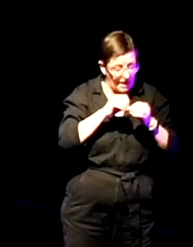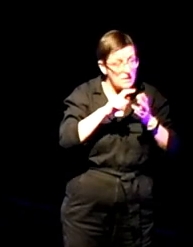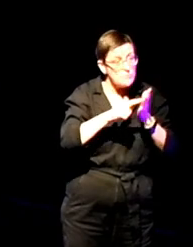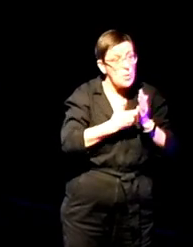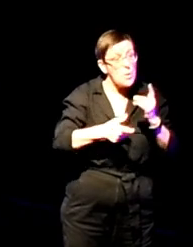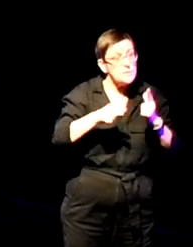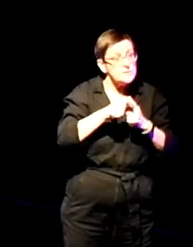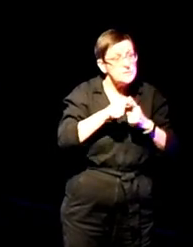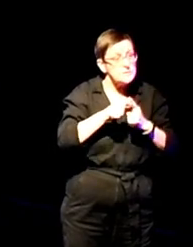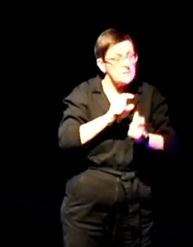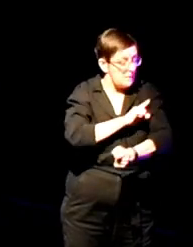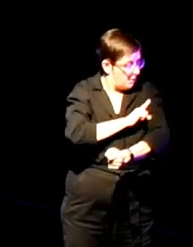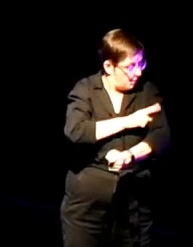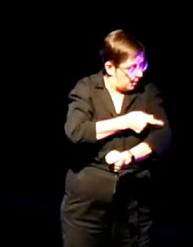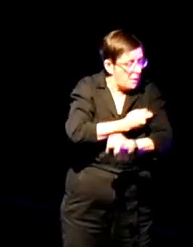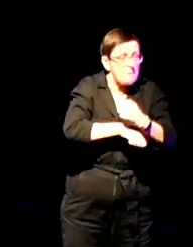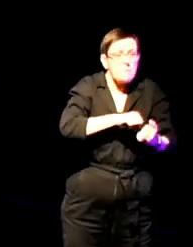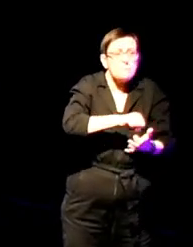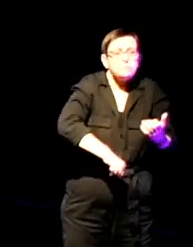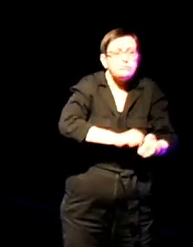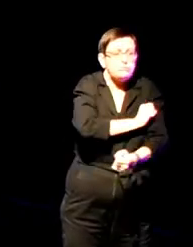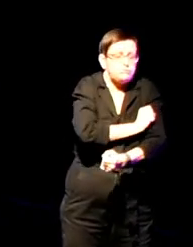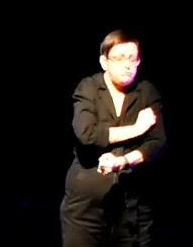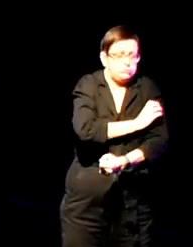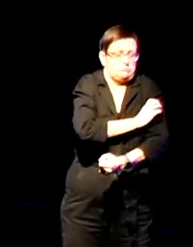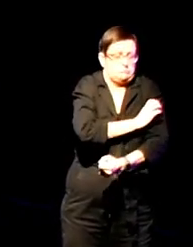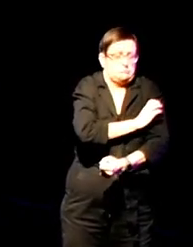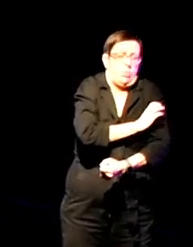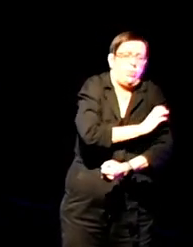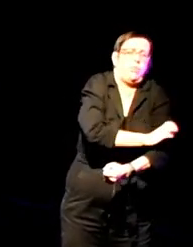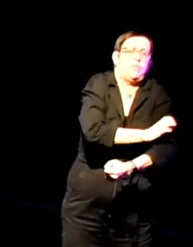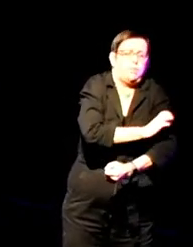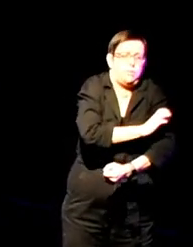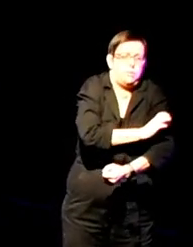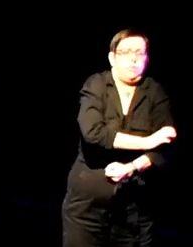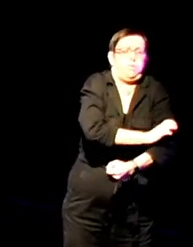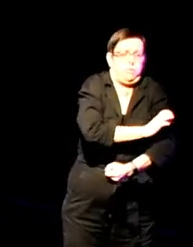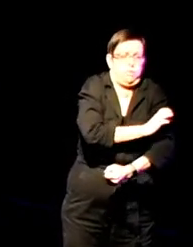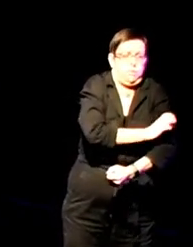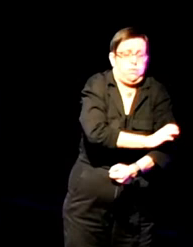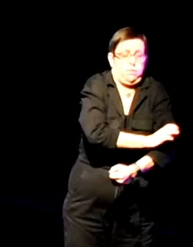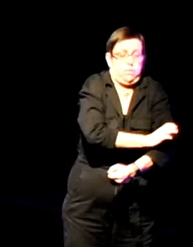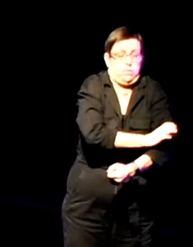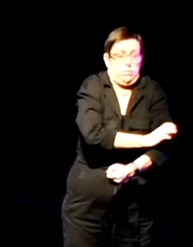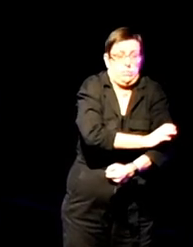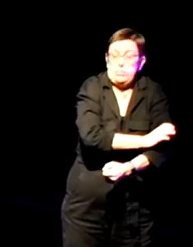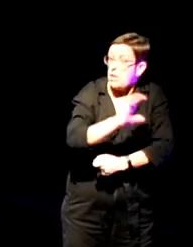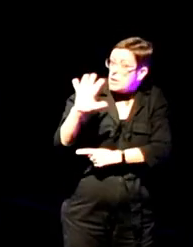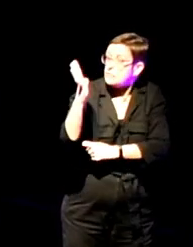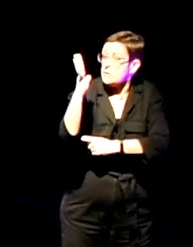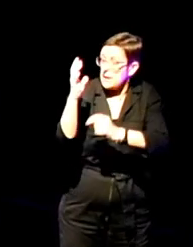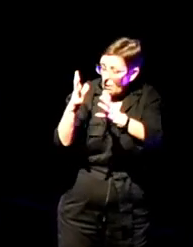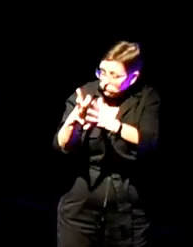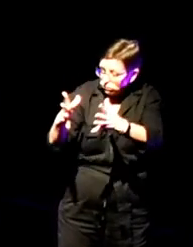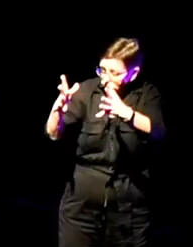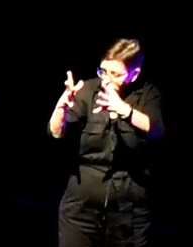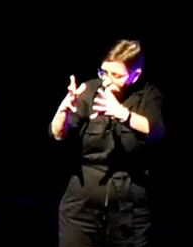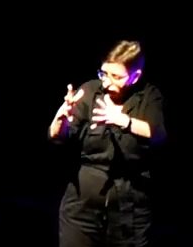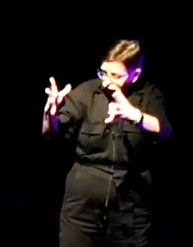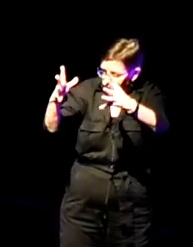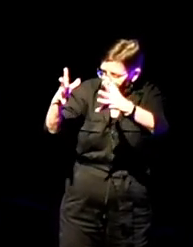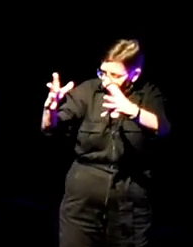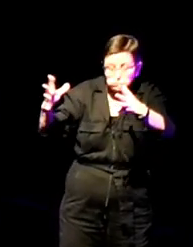My muscles become woody. Trees grow thicker. Year on year. I do not. But I have roots.